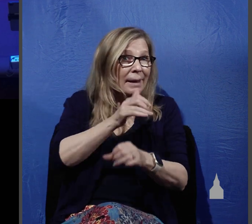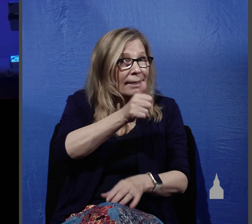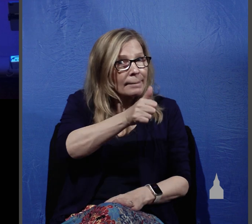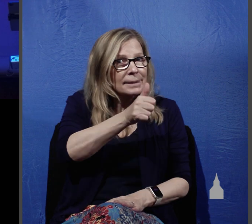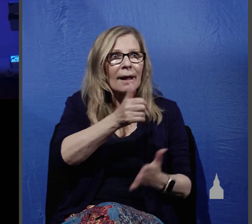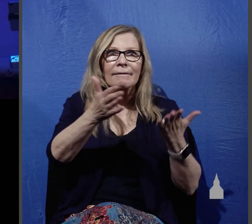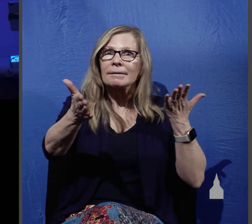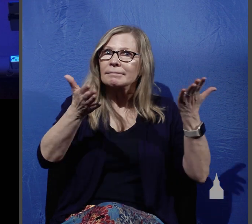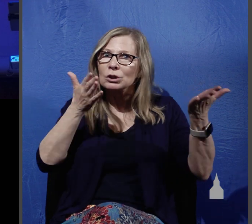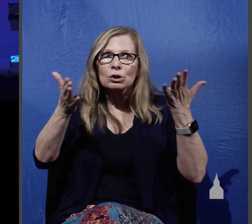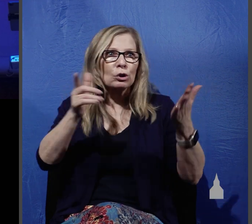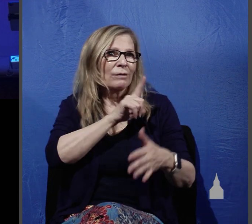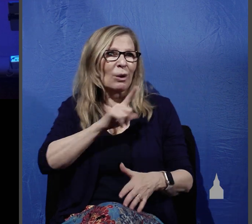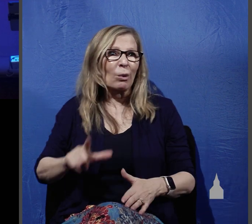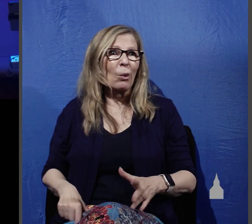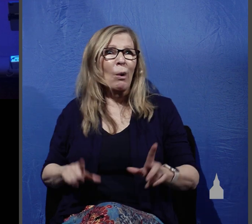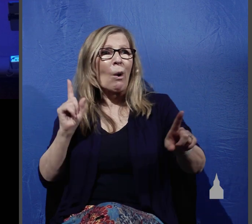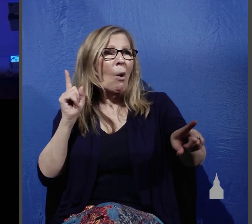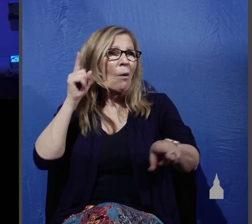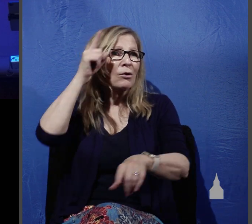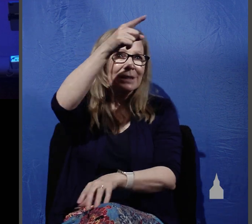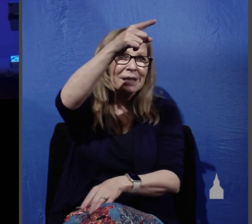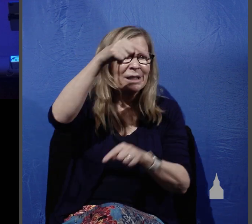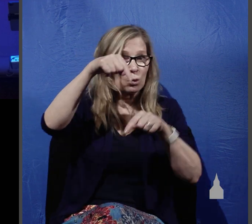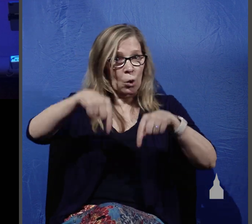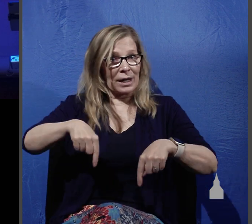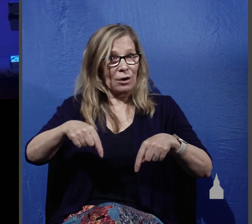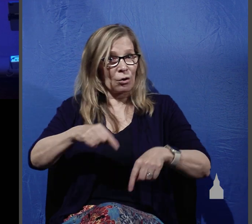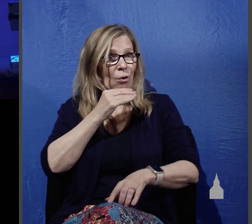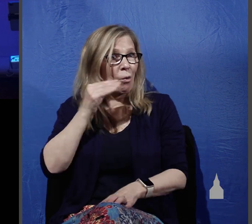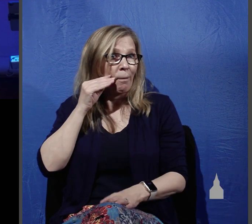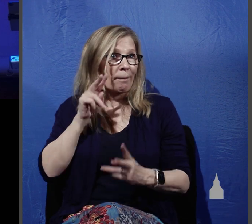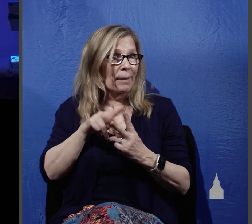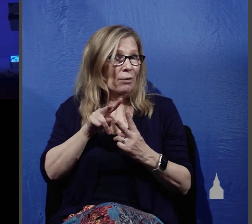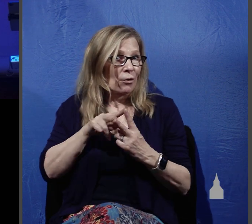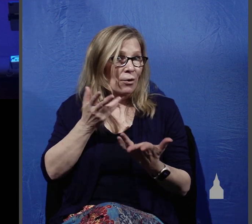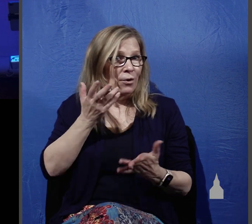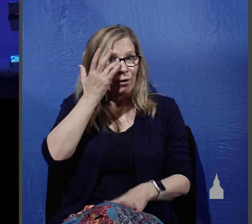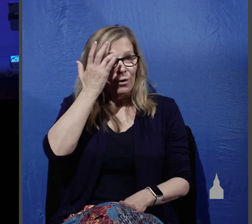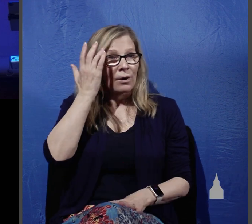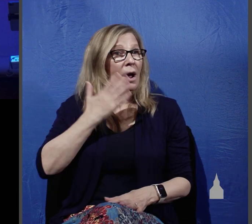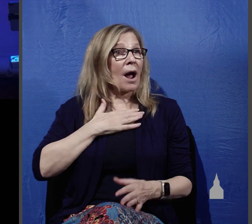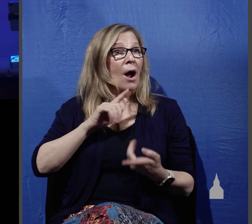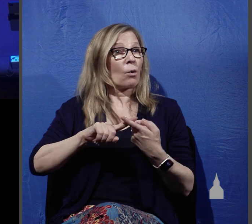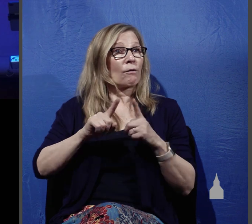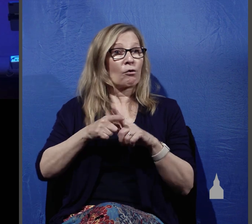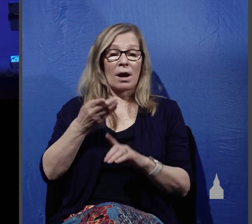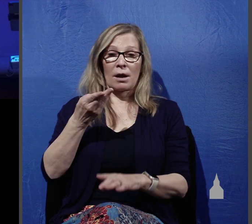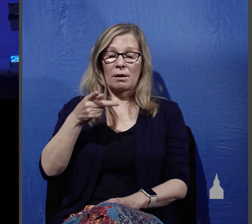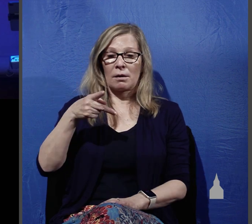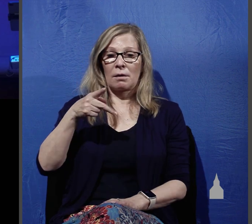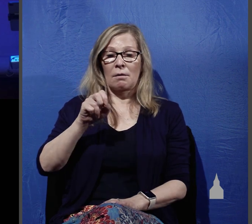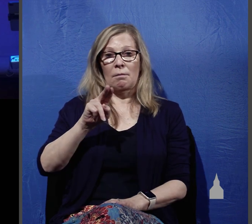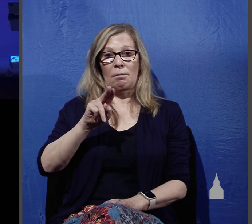serving the Lord overseas and here at home our friend Paul Davis who along with his wife